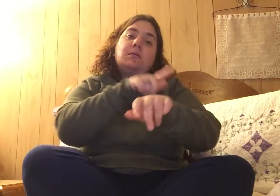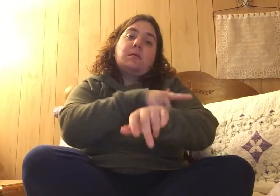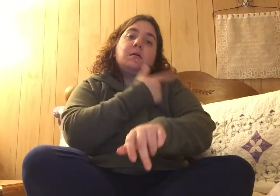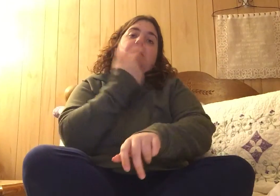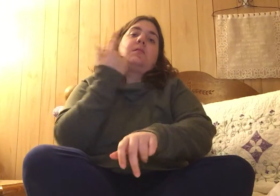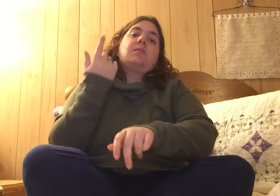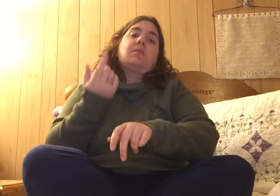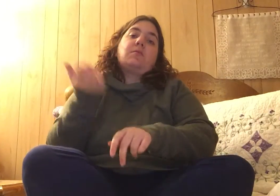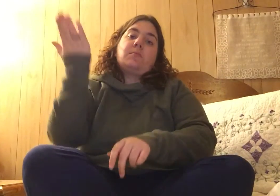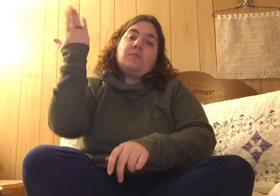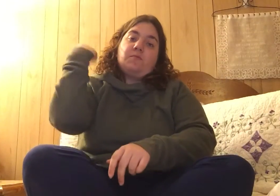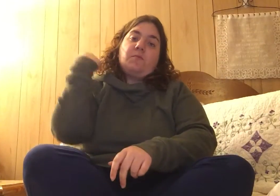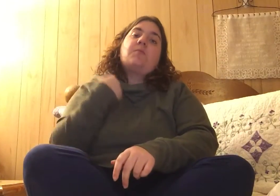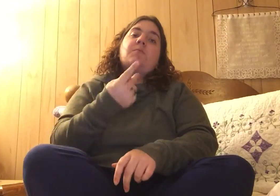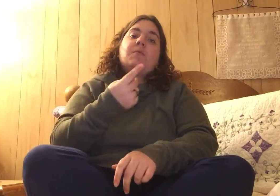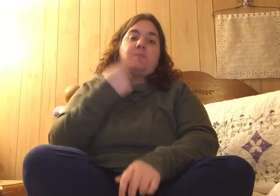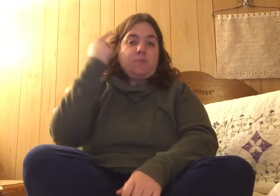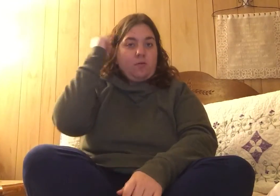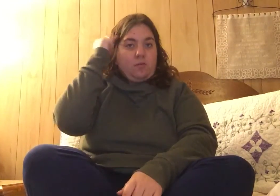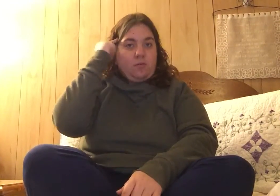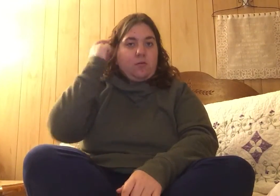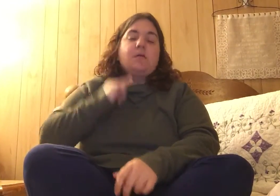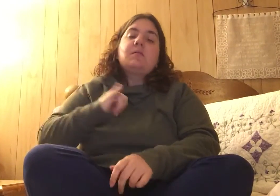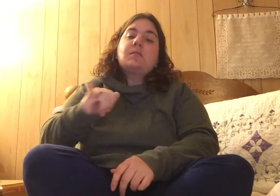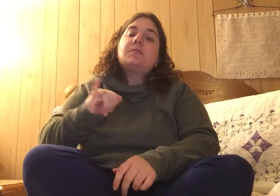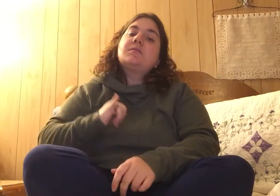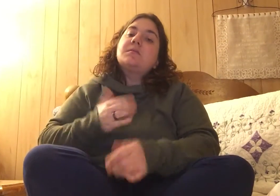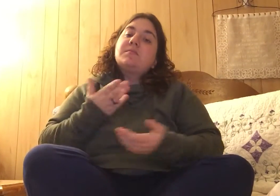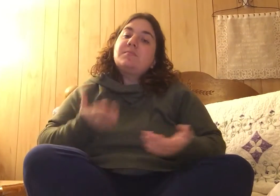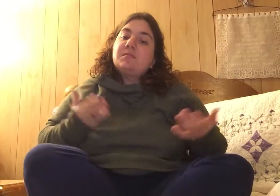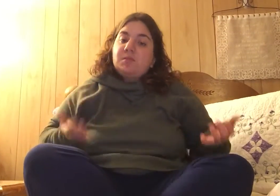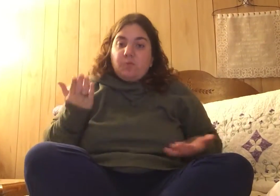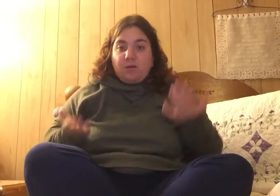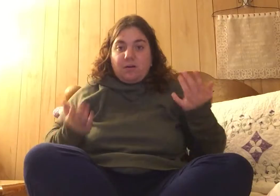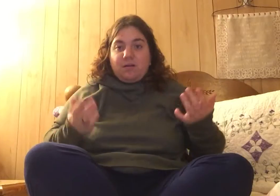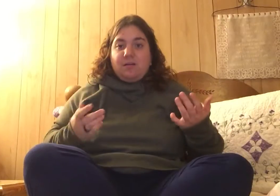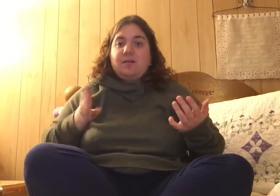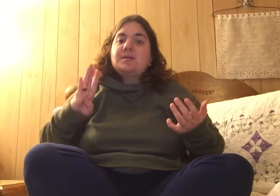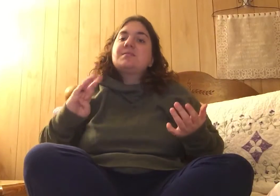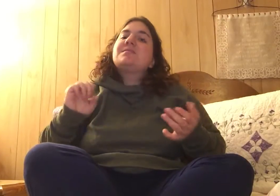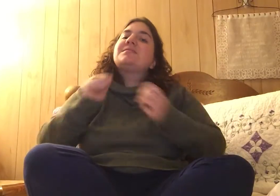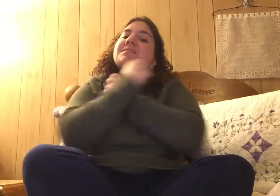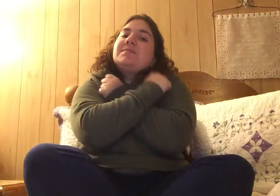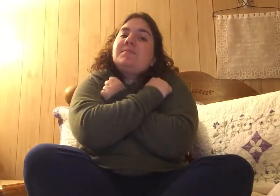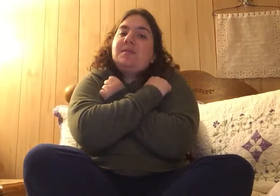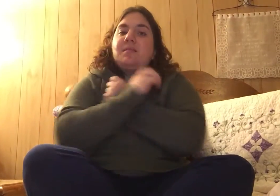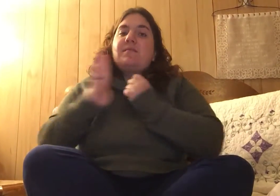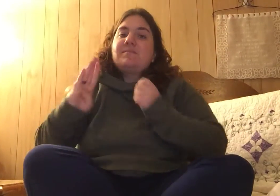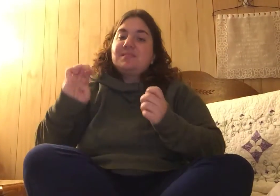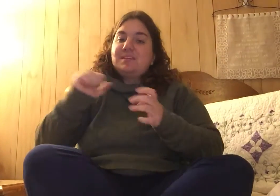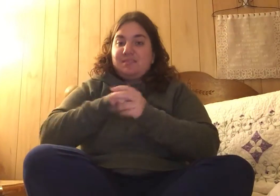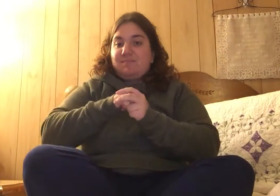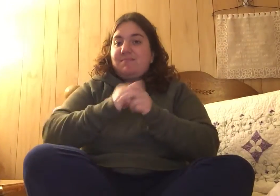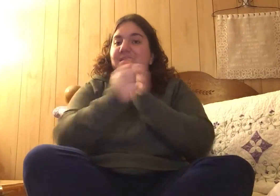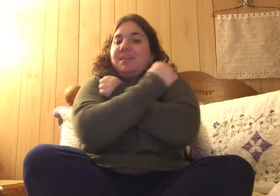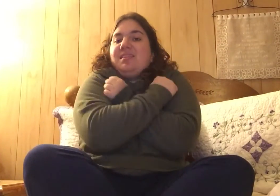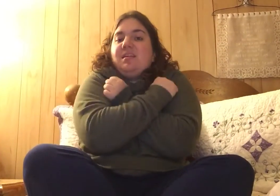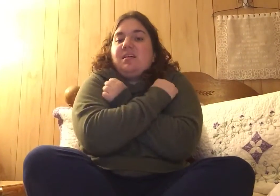Long before we both thought the same thing, to be loved and to be in